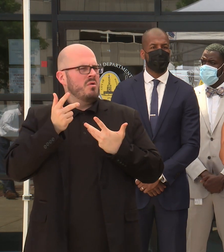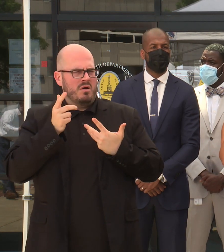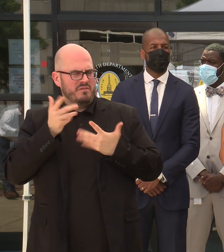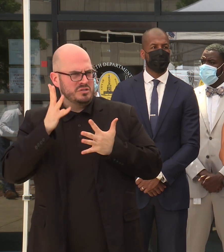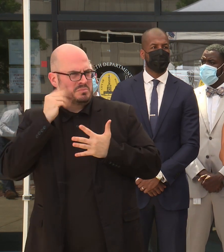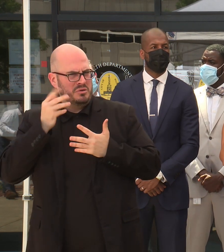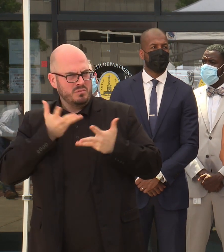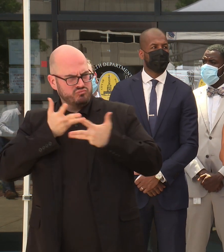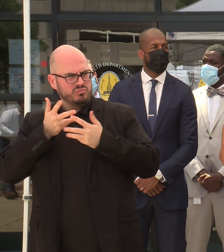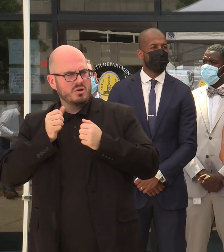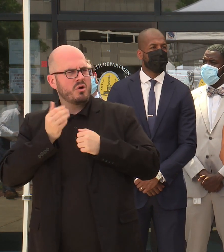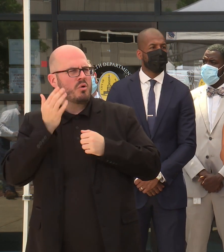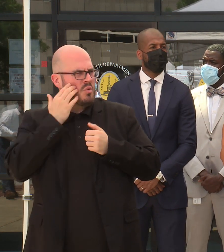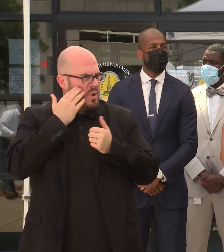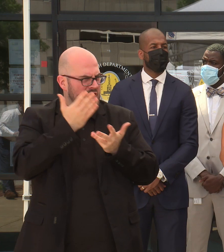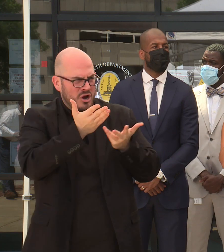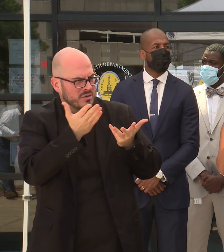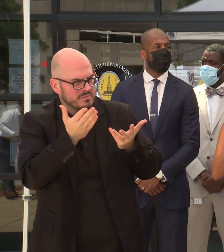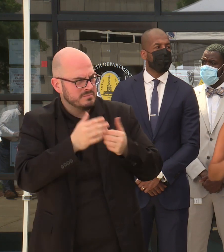aware of him?